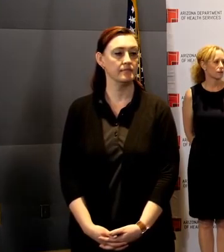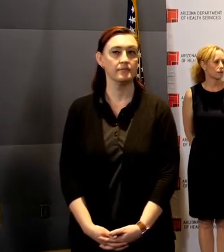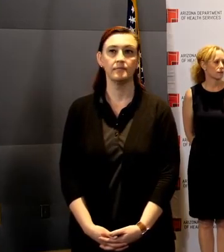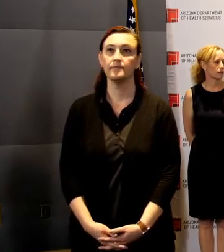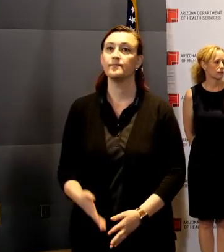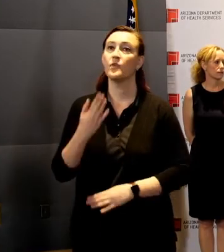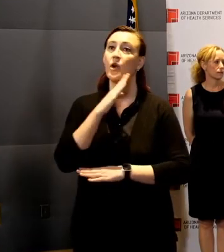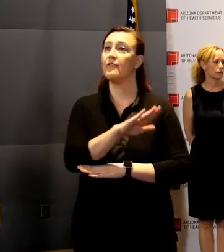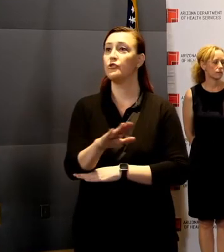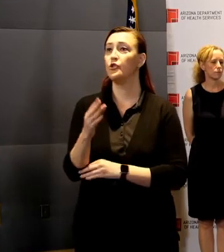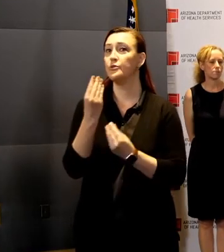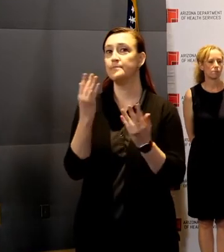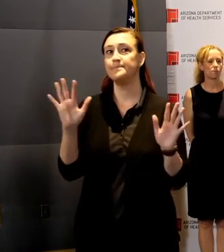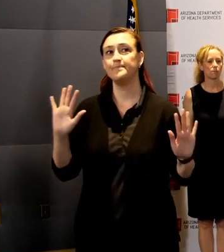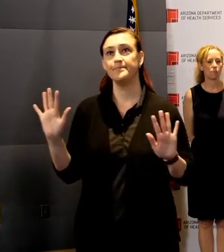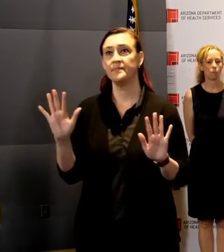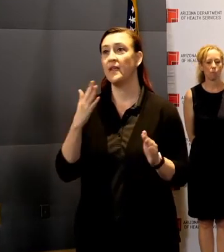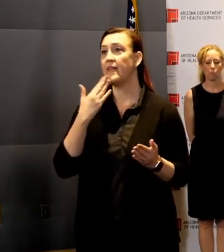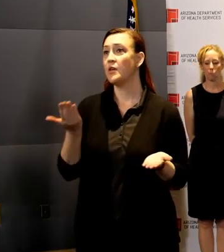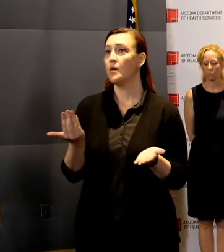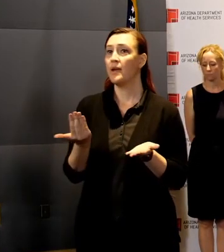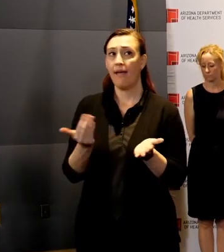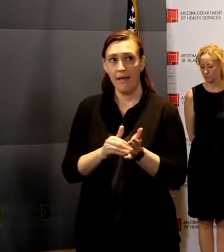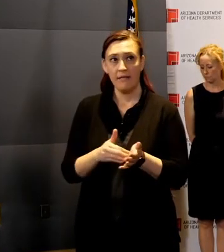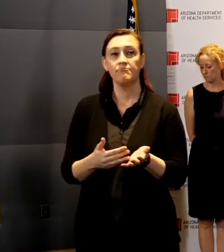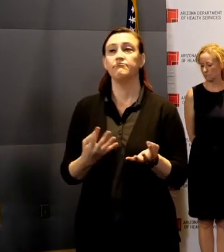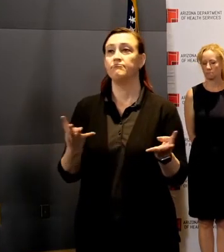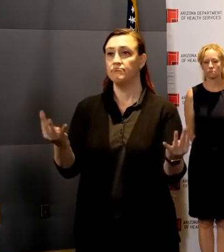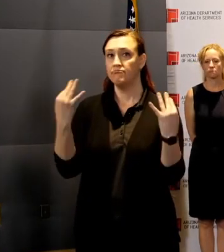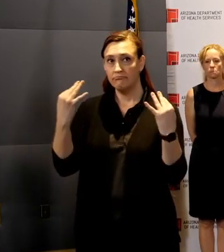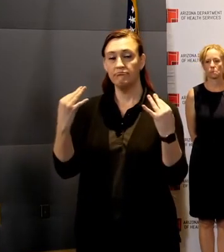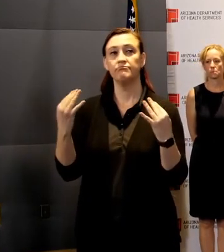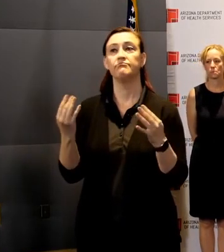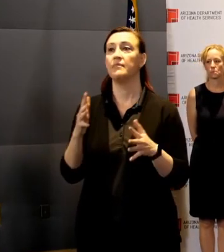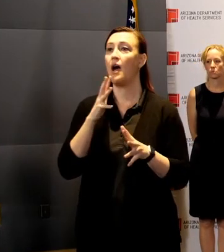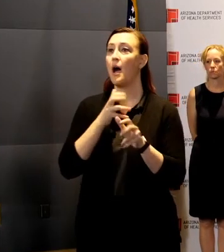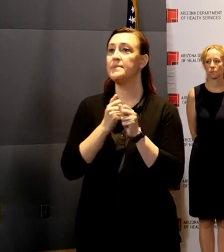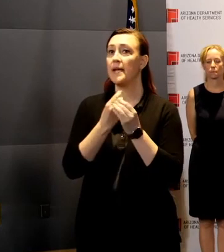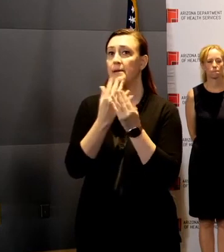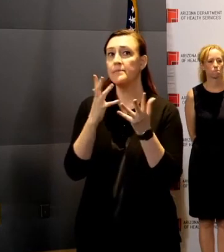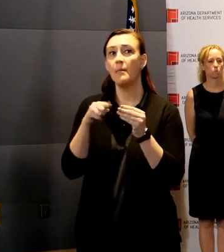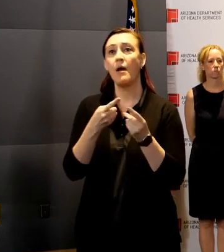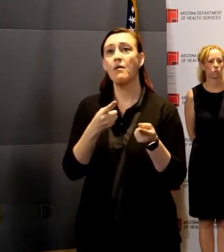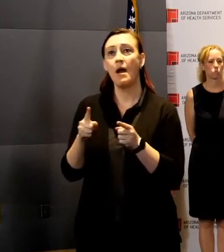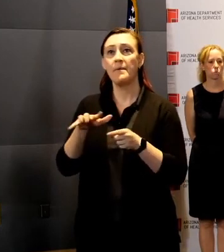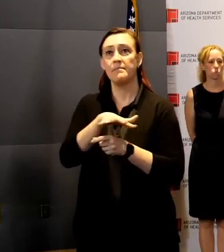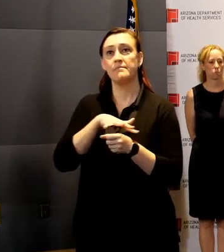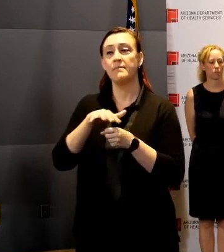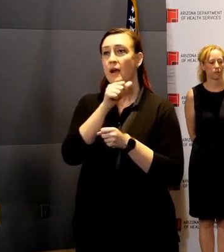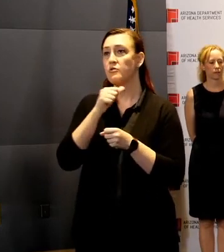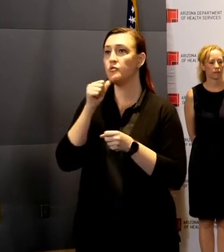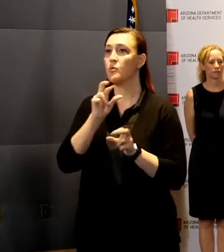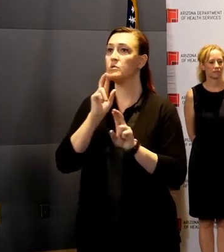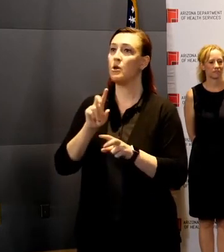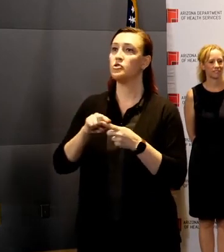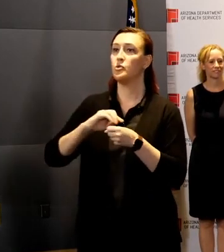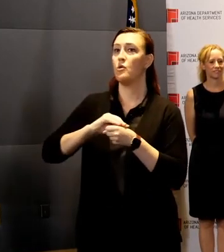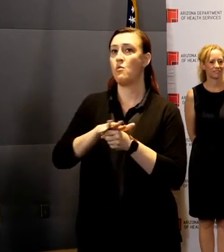Good afternoon and thank you again for joining us for an update on Arizona's response to COVID-19.